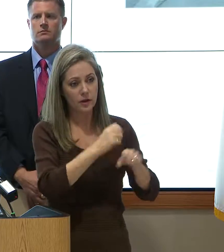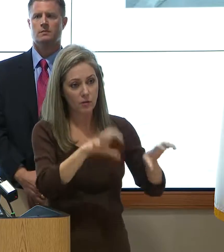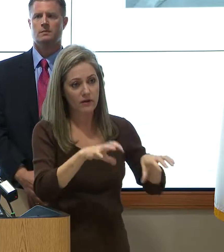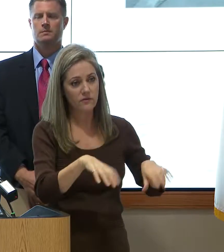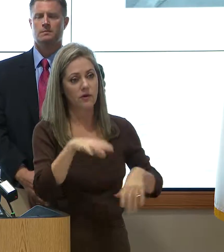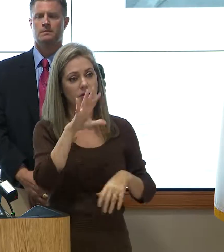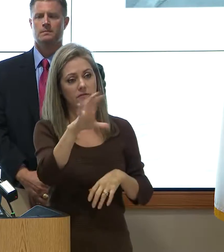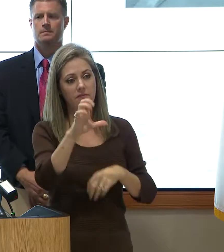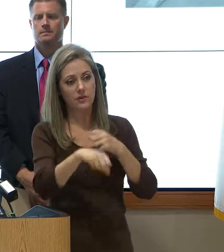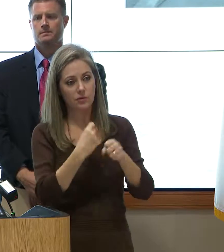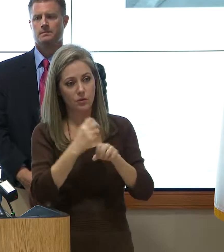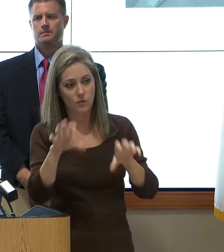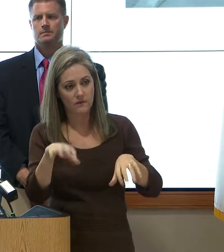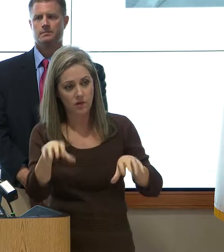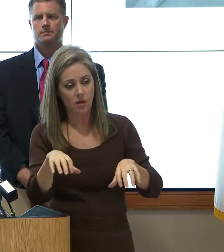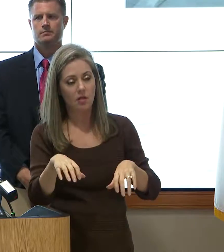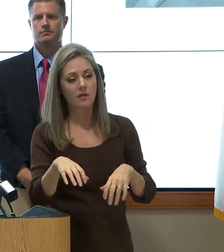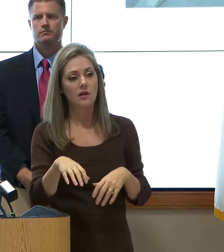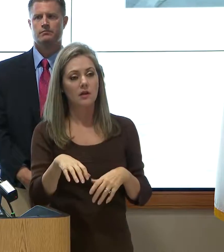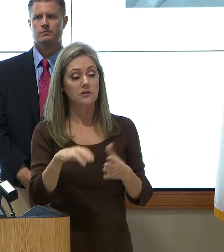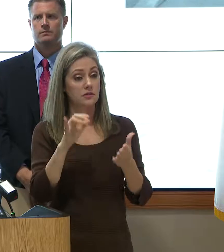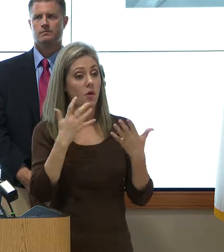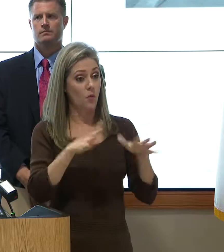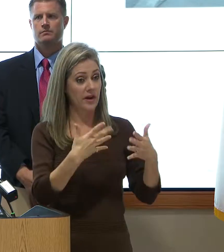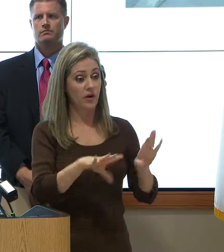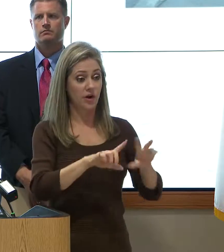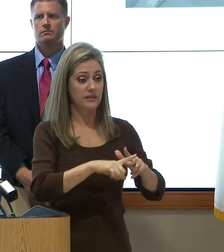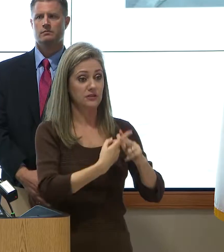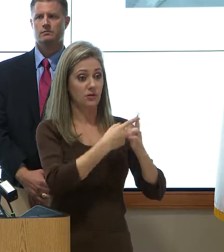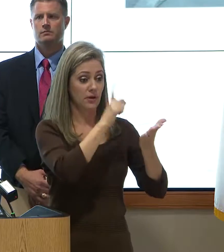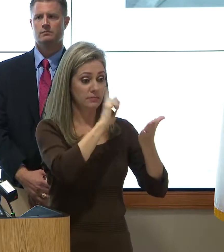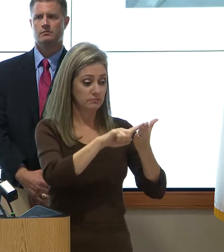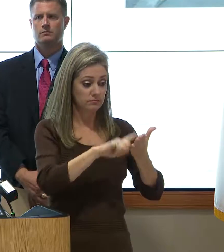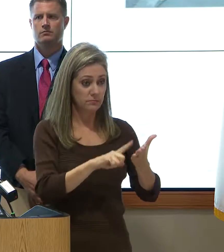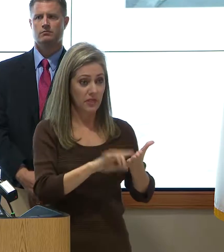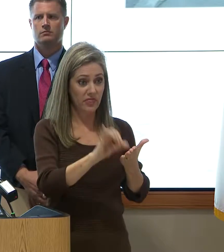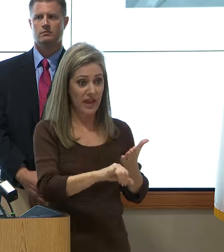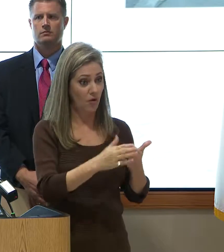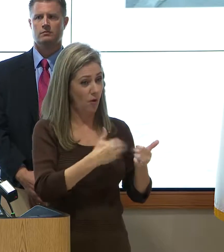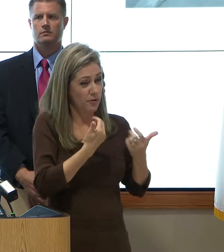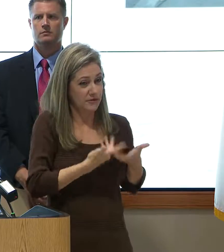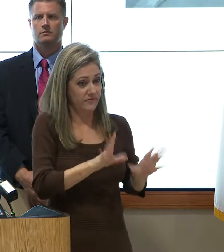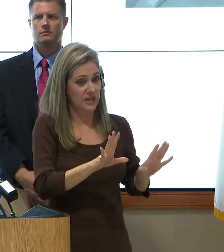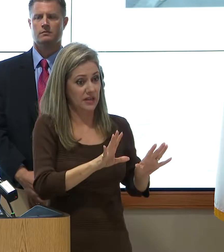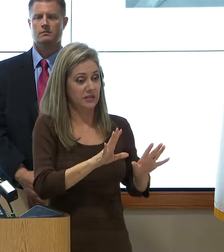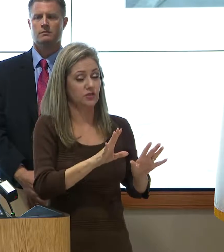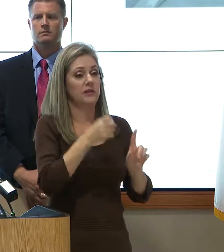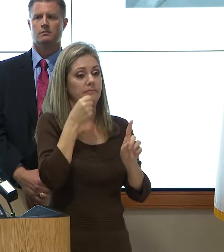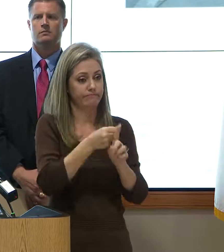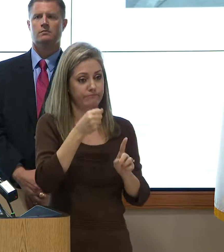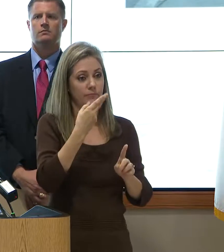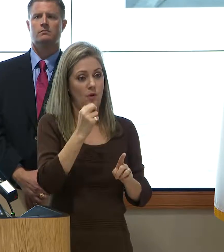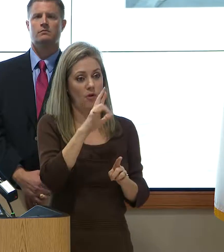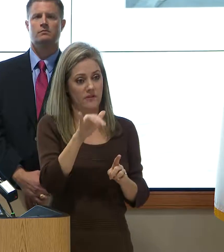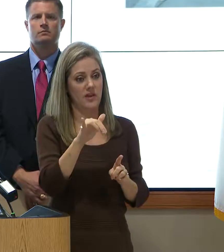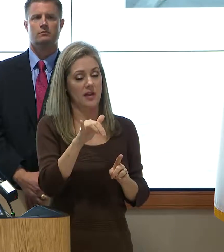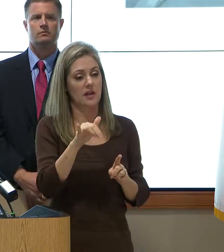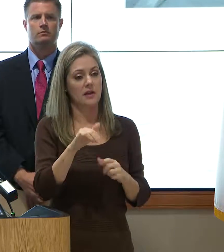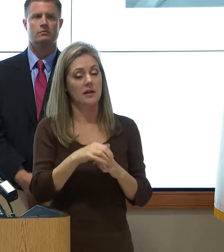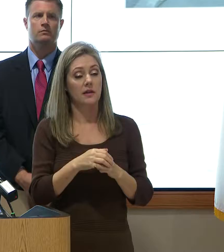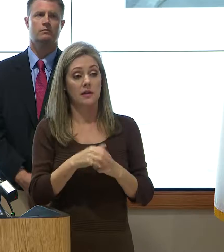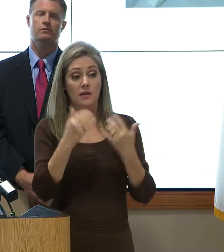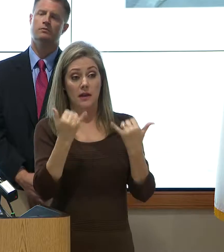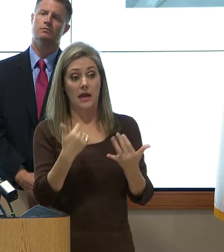rainfall. And so that effort was underway. It was almost complete when Hurricane Harvey happened. And what we have